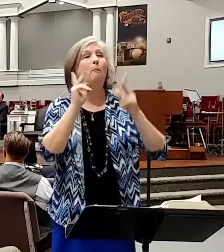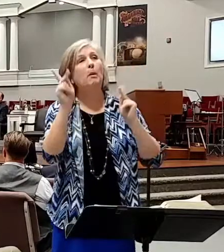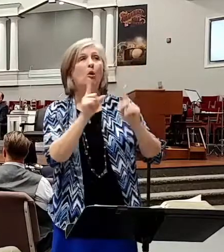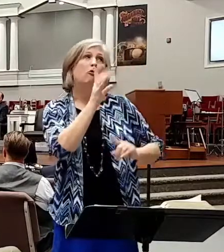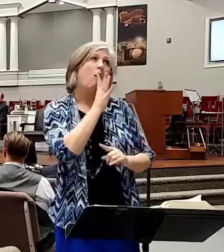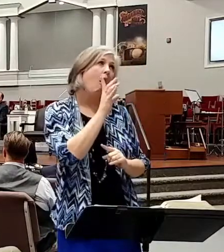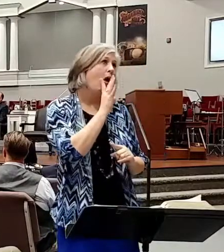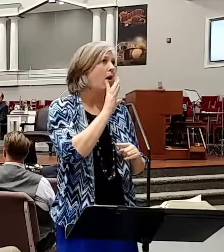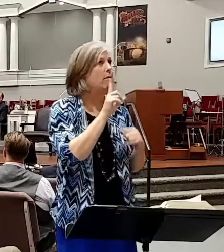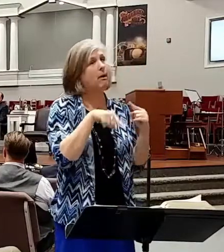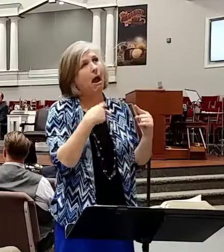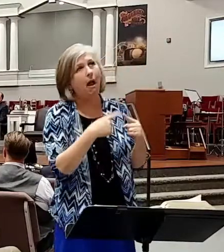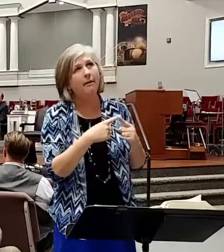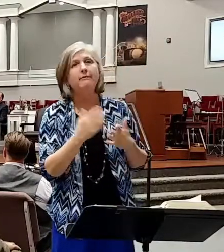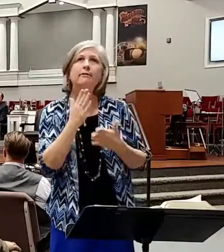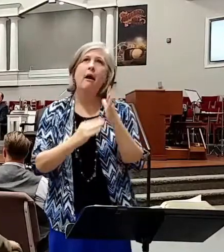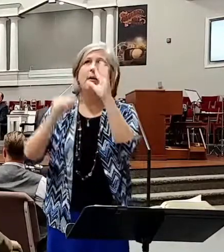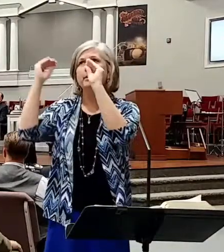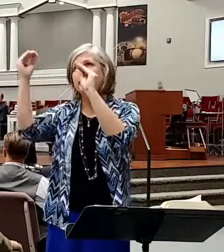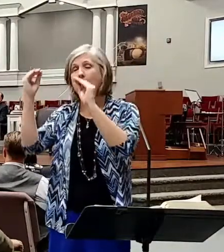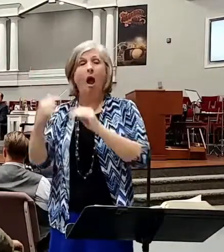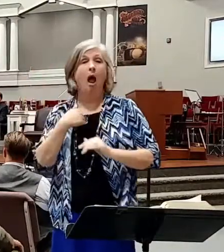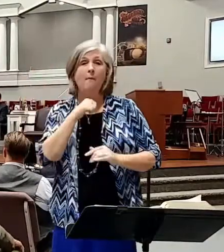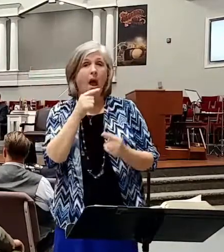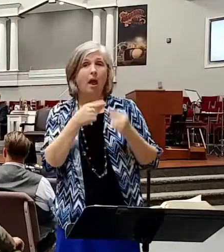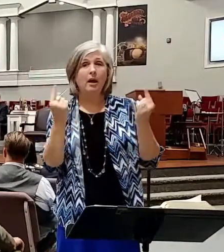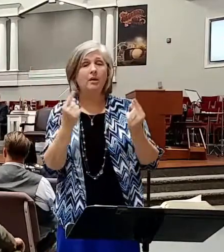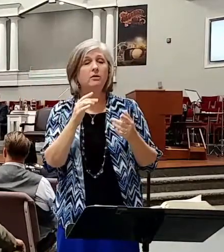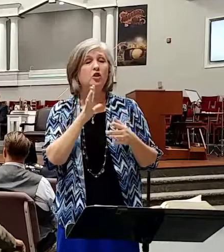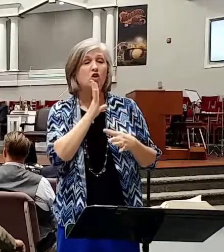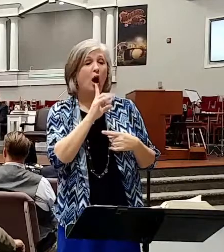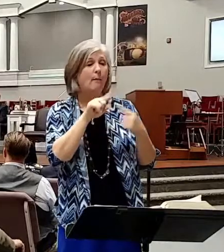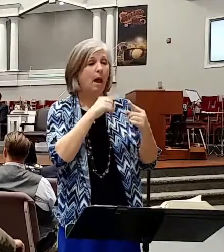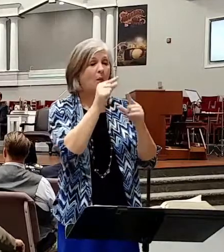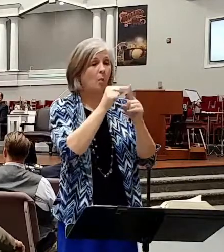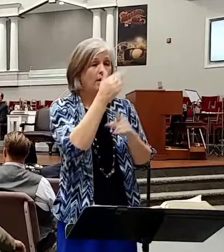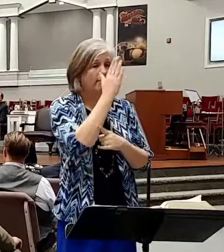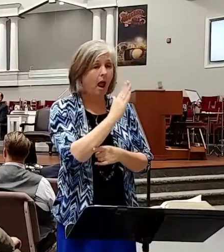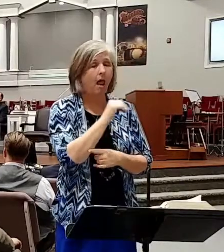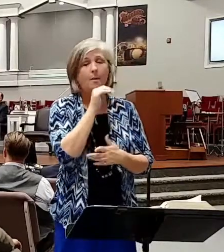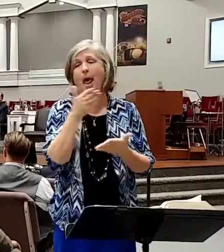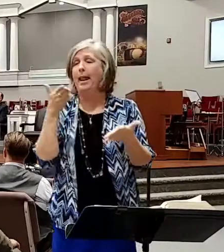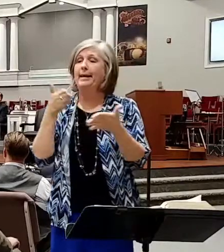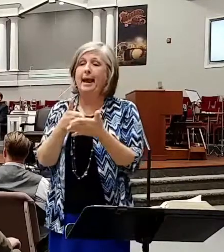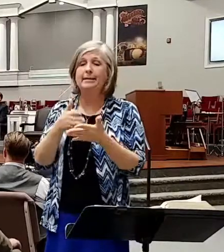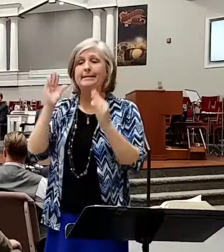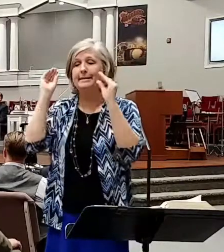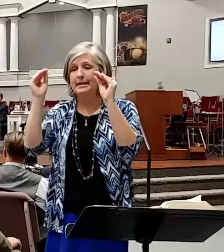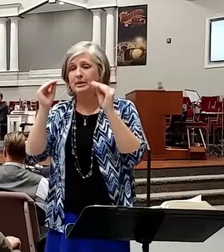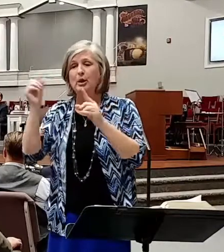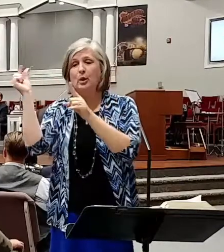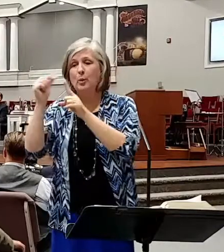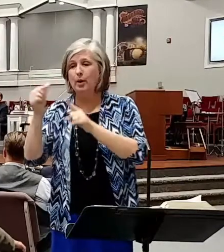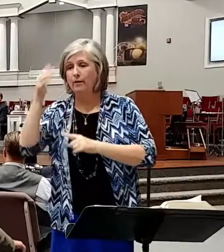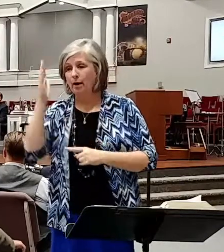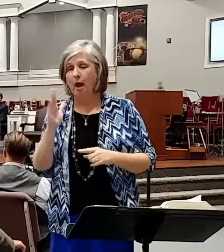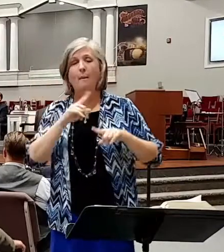and there's some that teach it. And I'm not opposed to talking about the Word, and I'm not opposed to teaching the Word. But I believe we ought to do